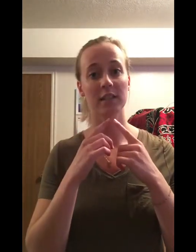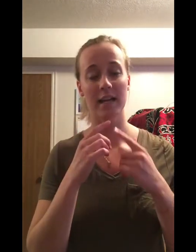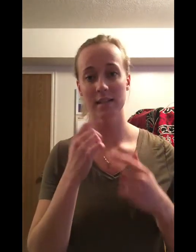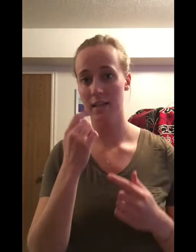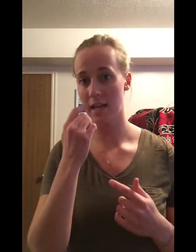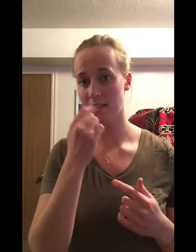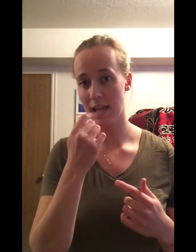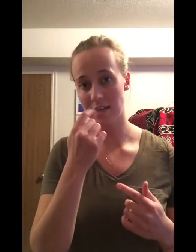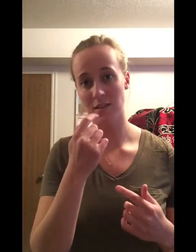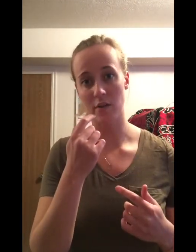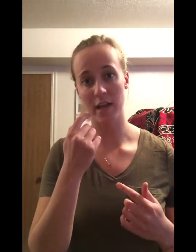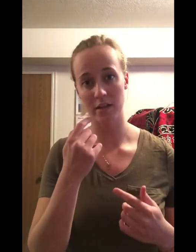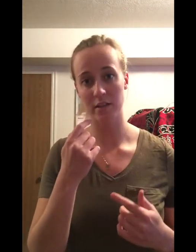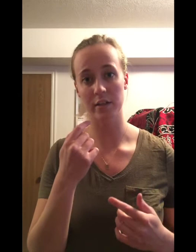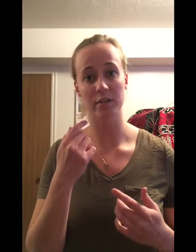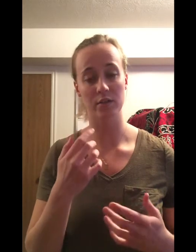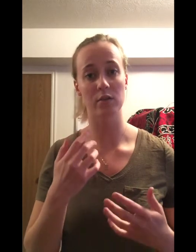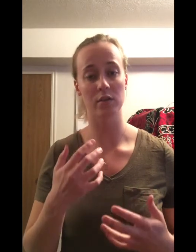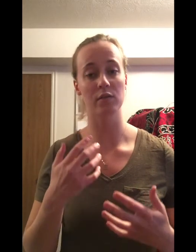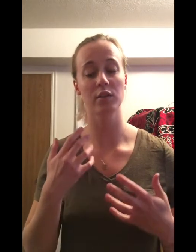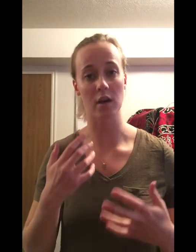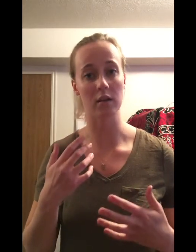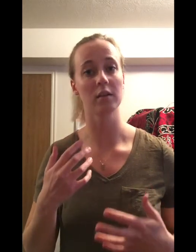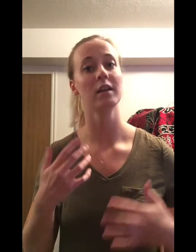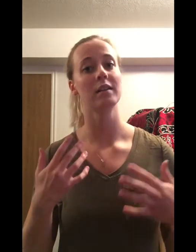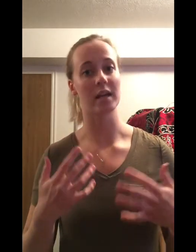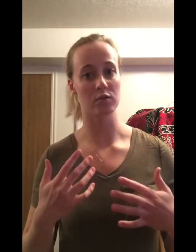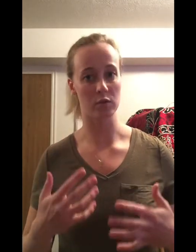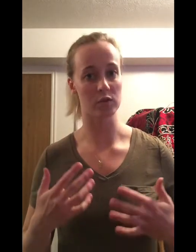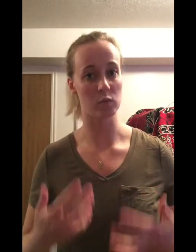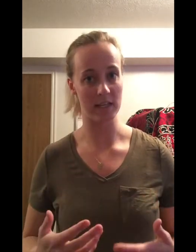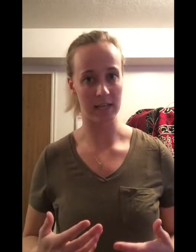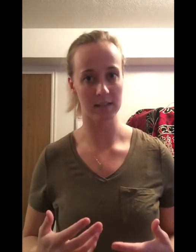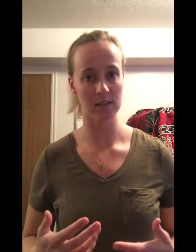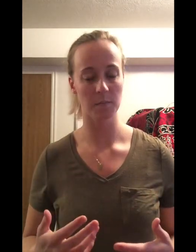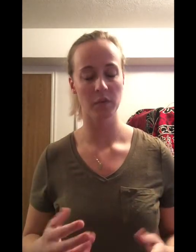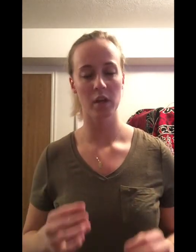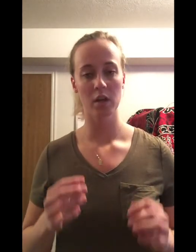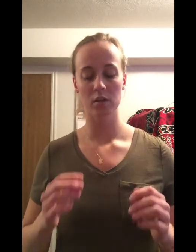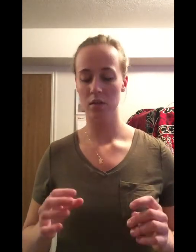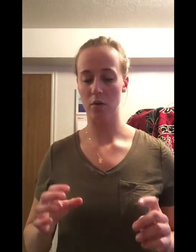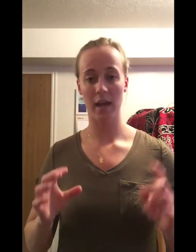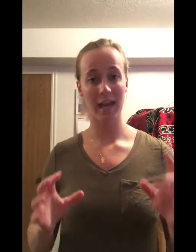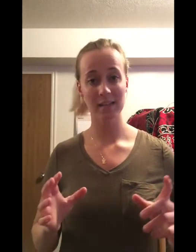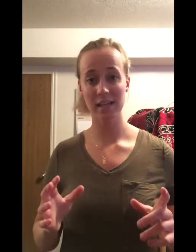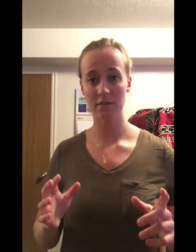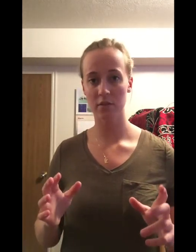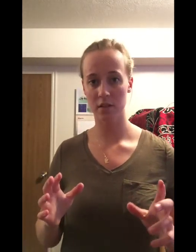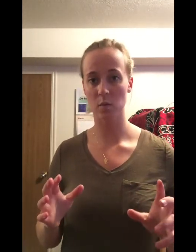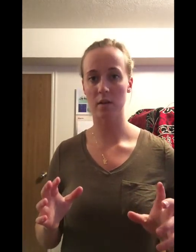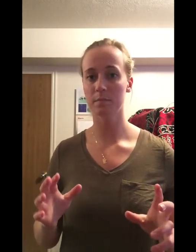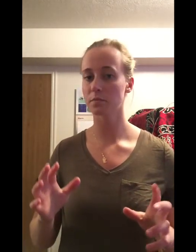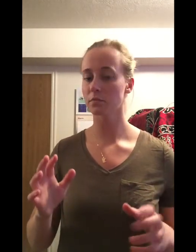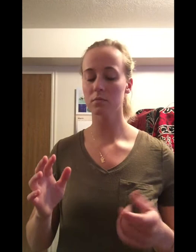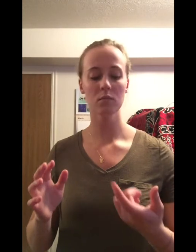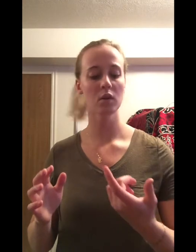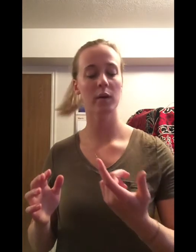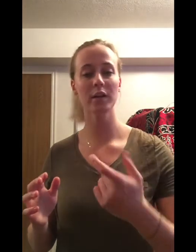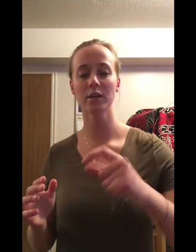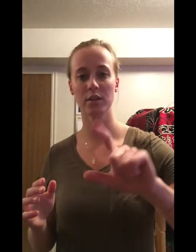glands, and taste on the anterior two-thirds of your tongue that controls sweet taste. So the hand sign for this one, where you're in